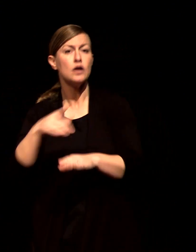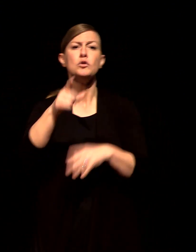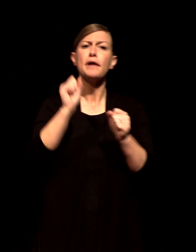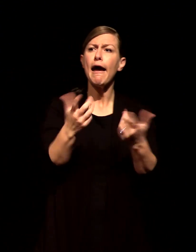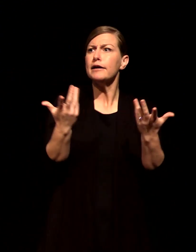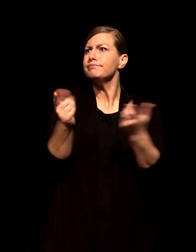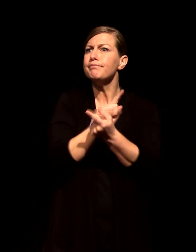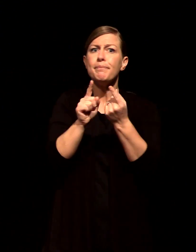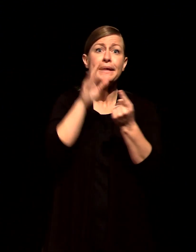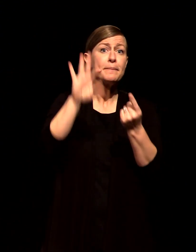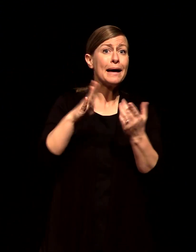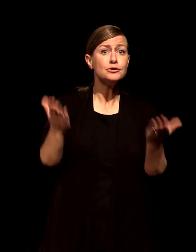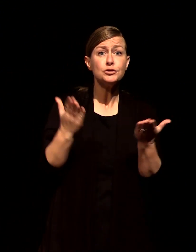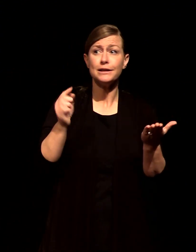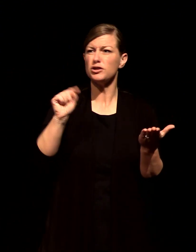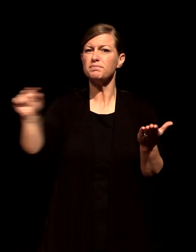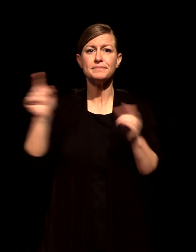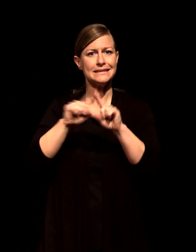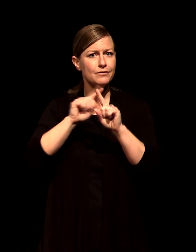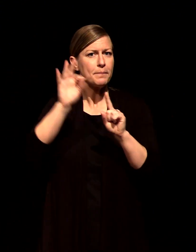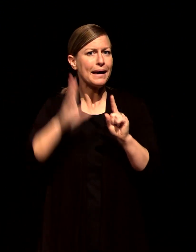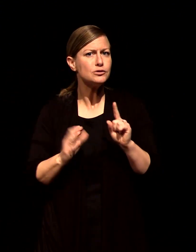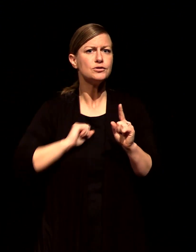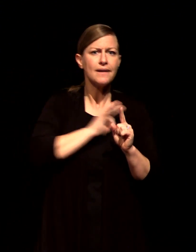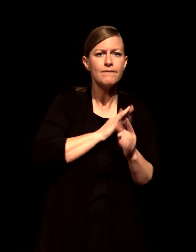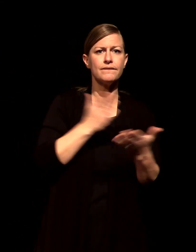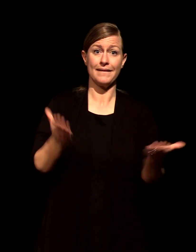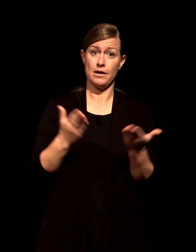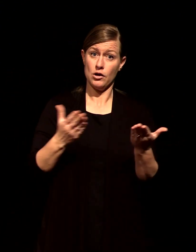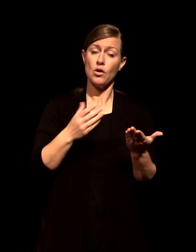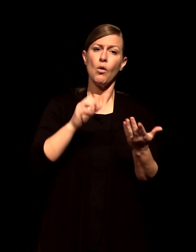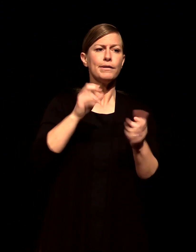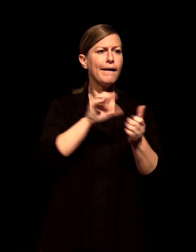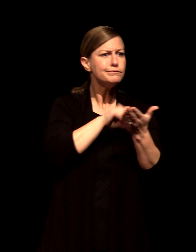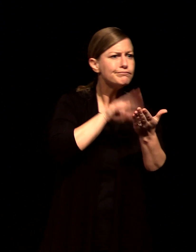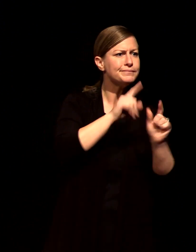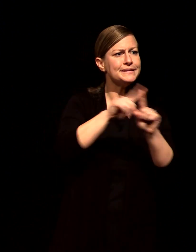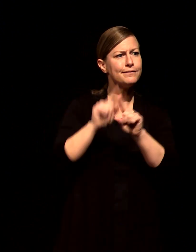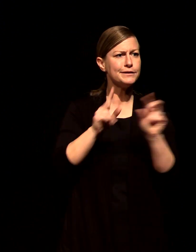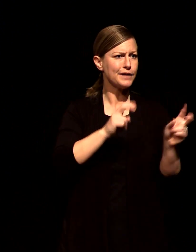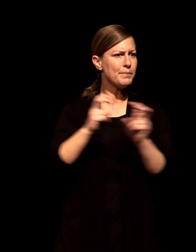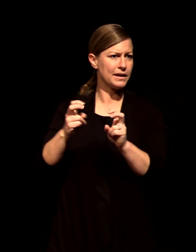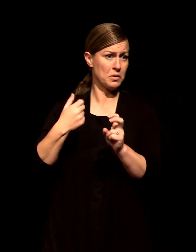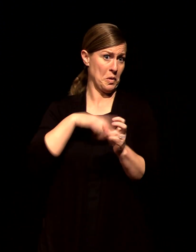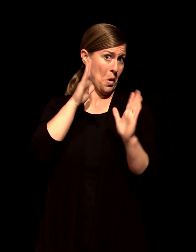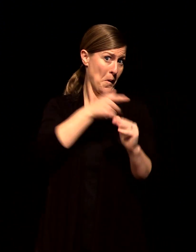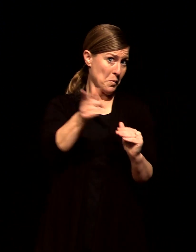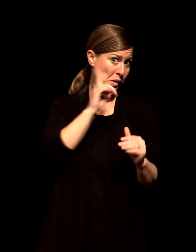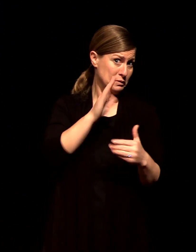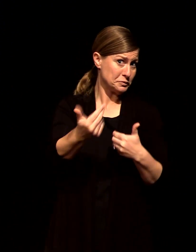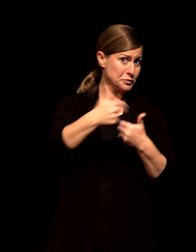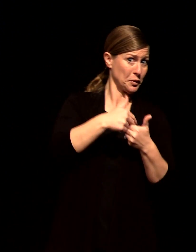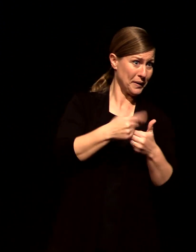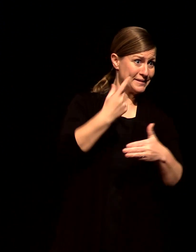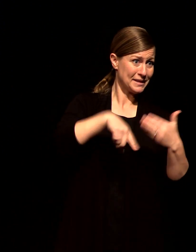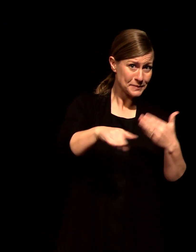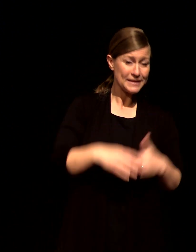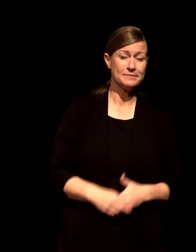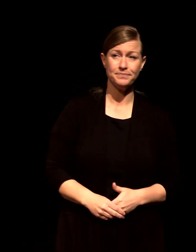and would love to have you join us for one of those times next weekend you can on this next slide use this